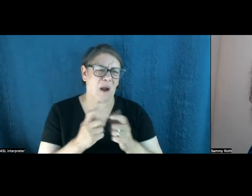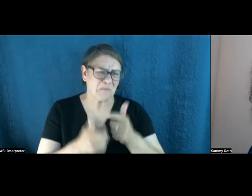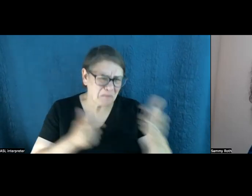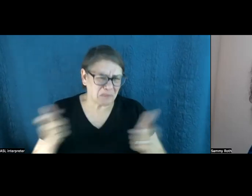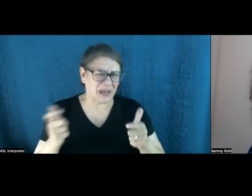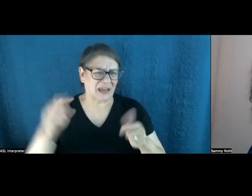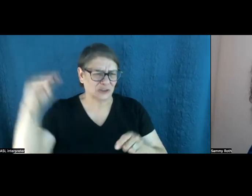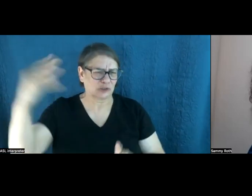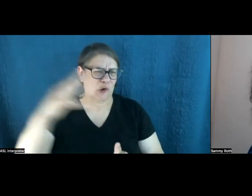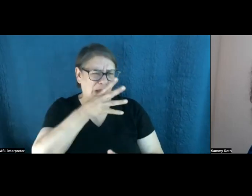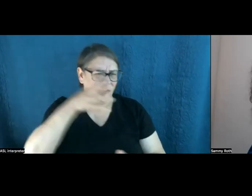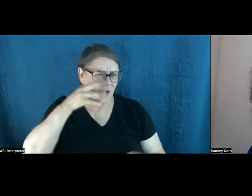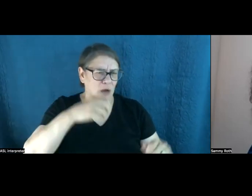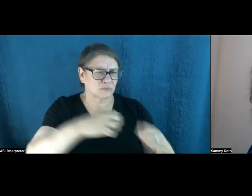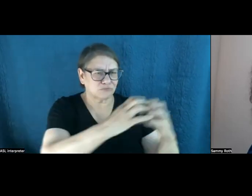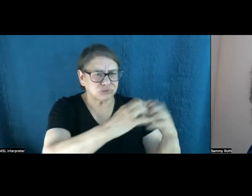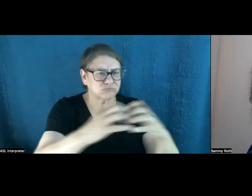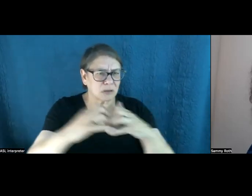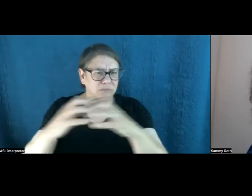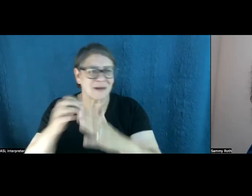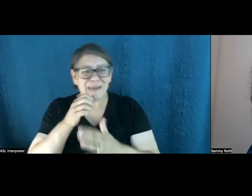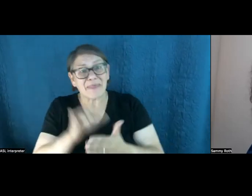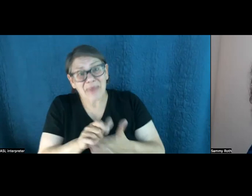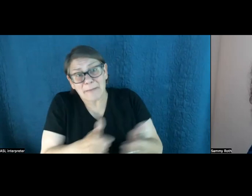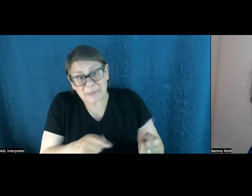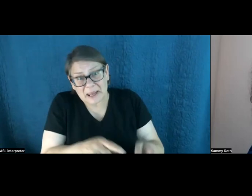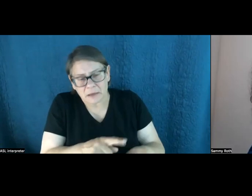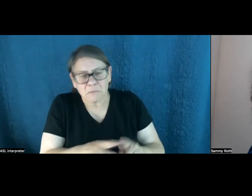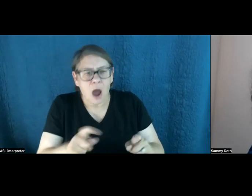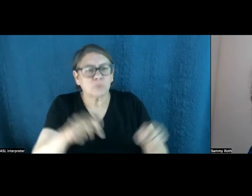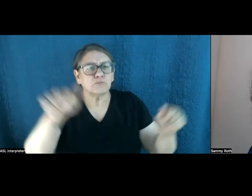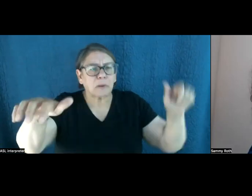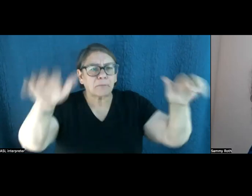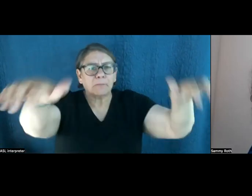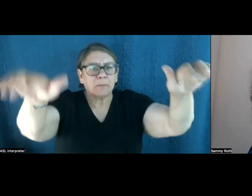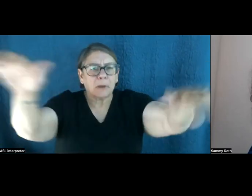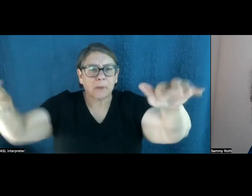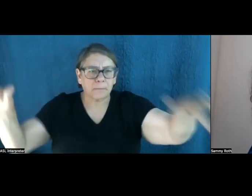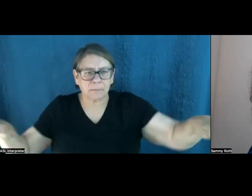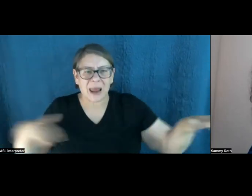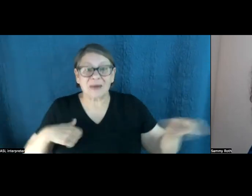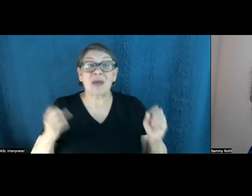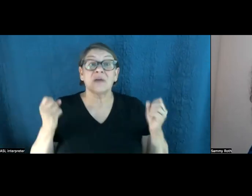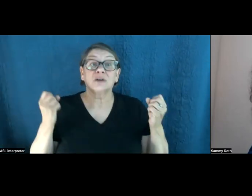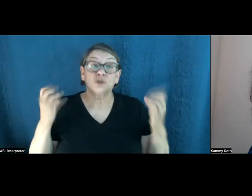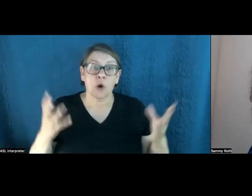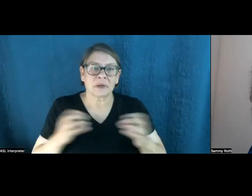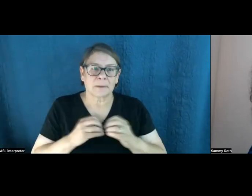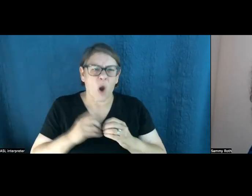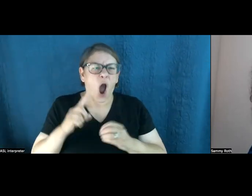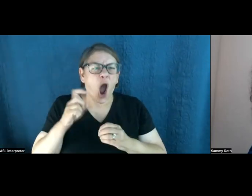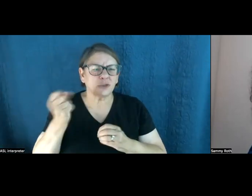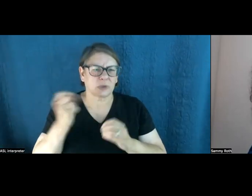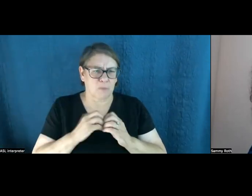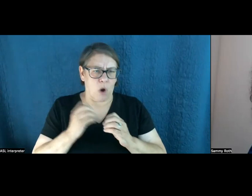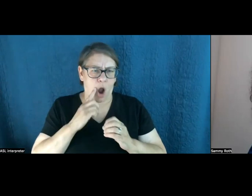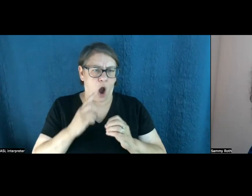this. Most of them not quite so big, but that have been built all over the country. And you've got hundreds more that are proposed in the desert and all over the place